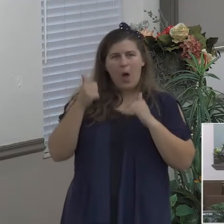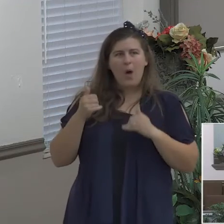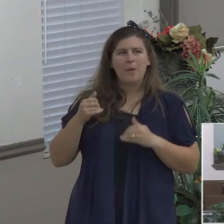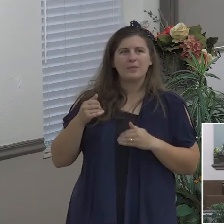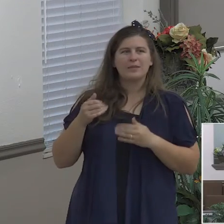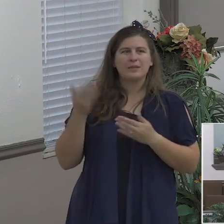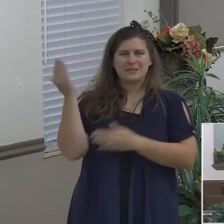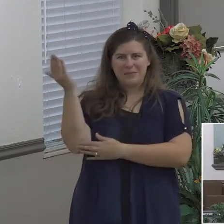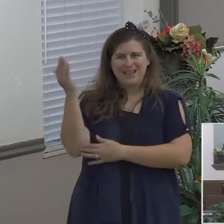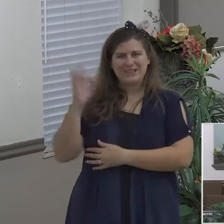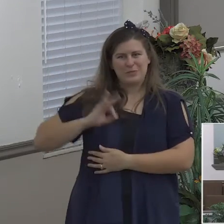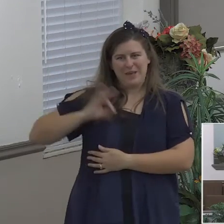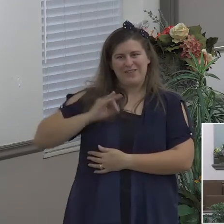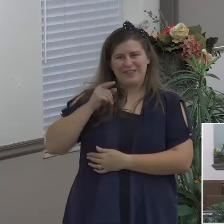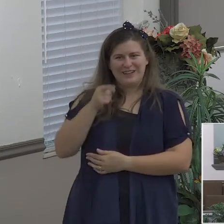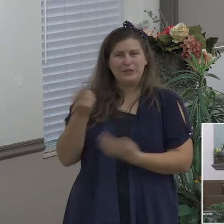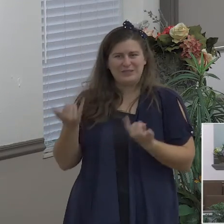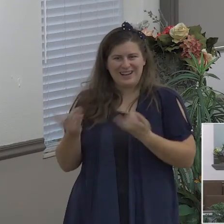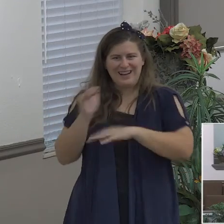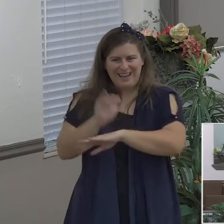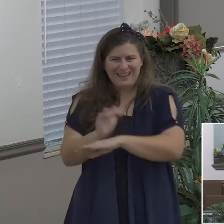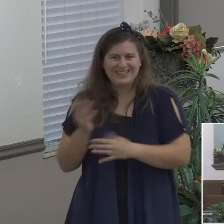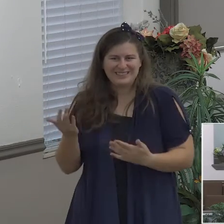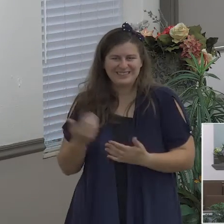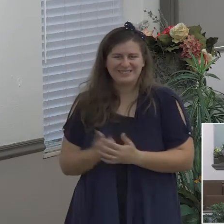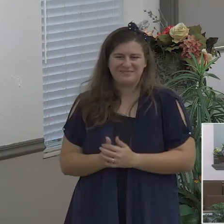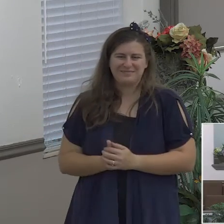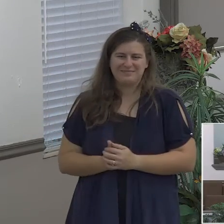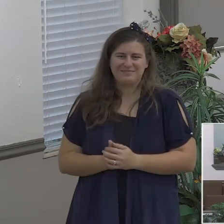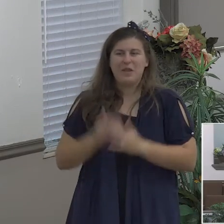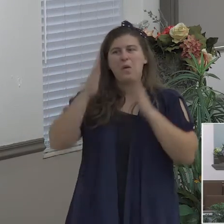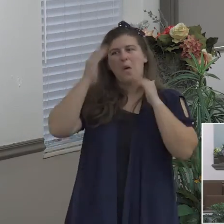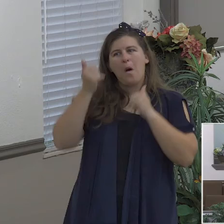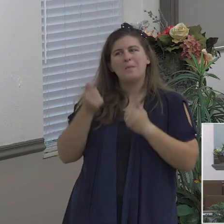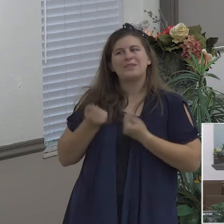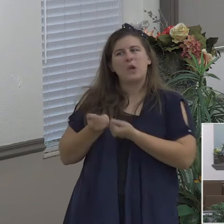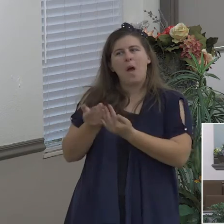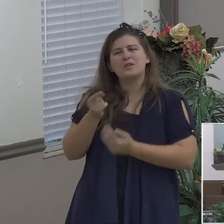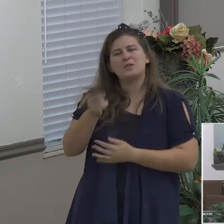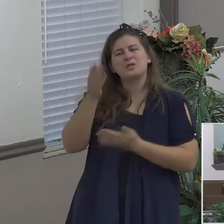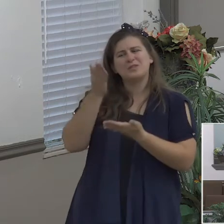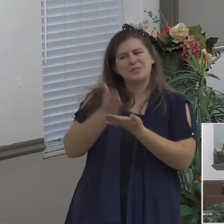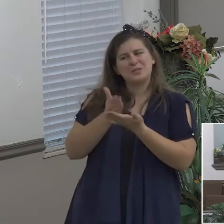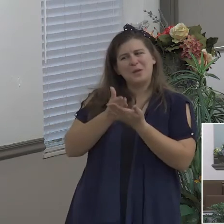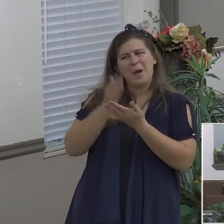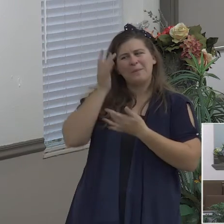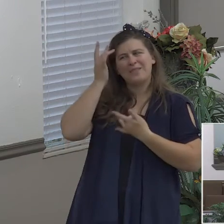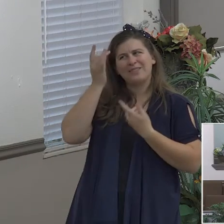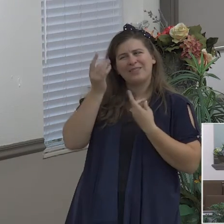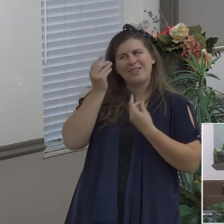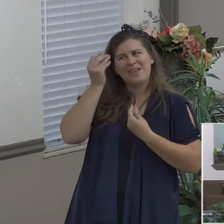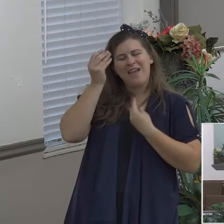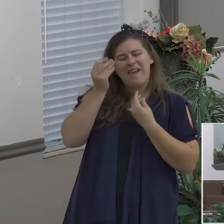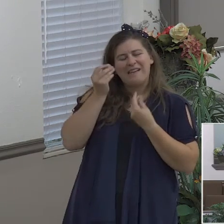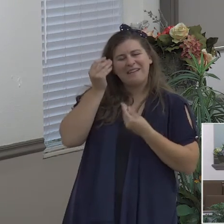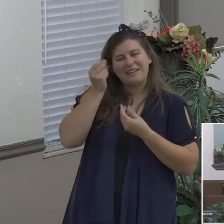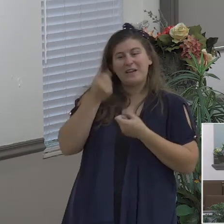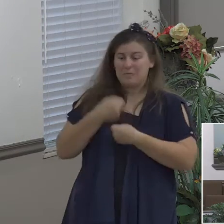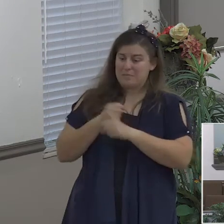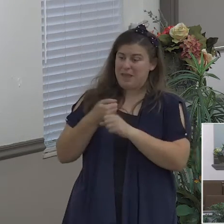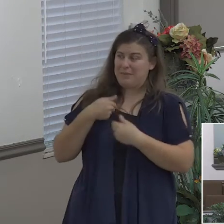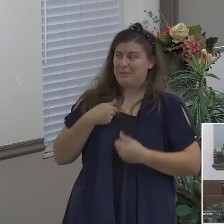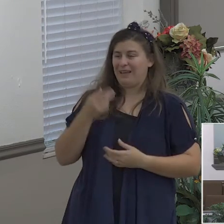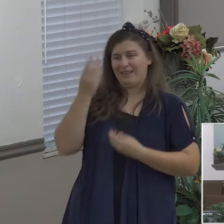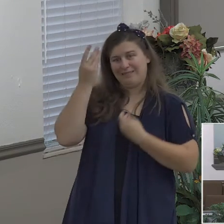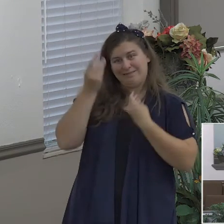I hope it's made you think it sure has made me think oh listen don't go away from here